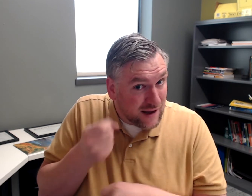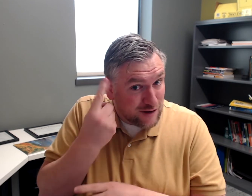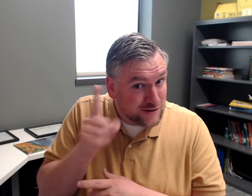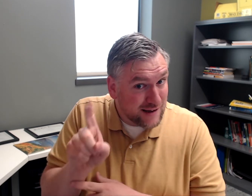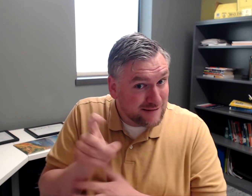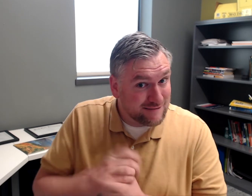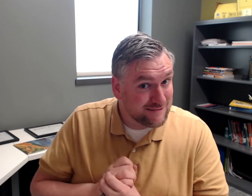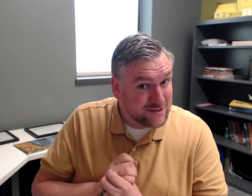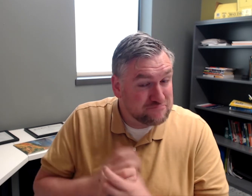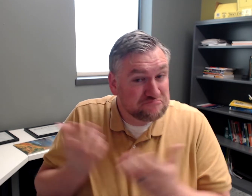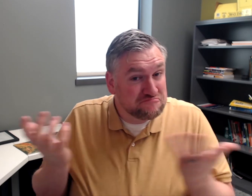student understand it?